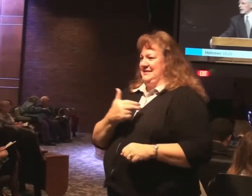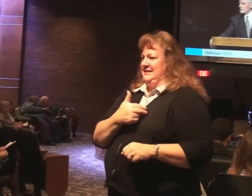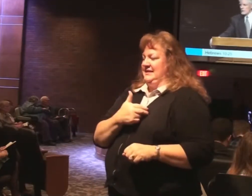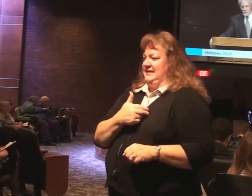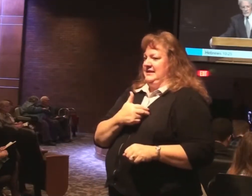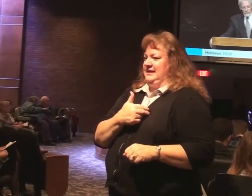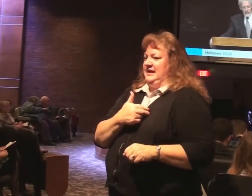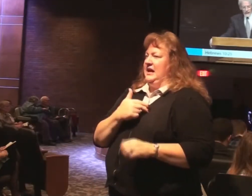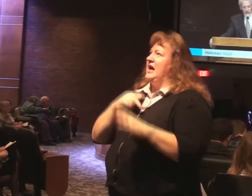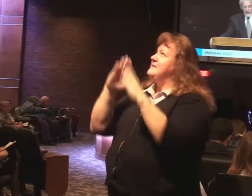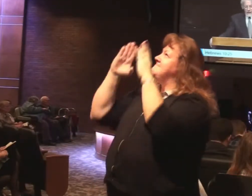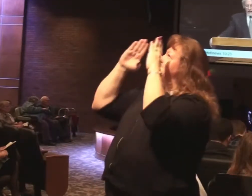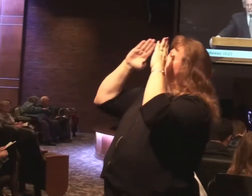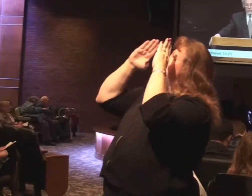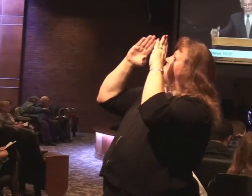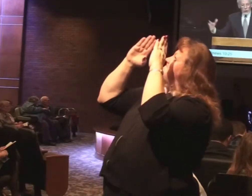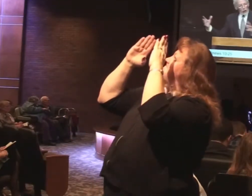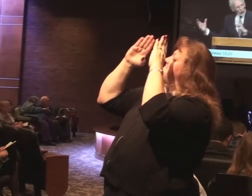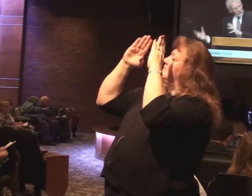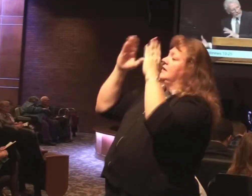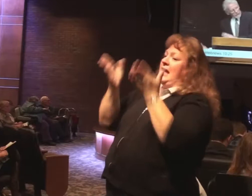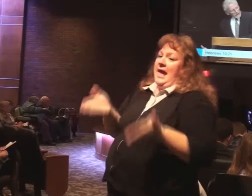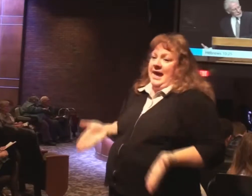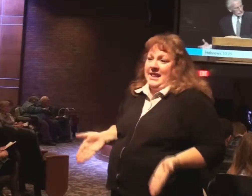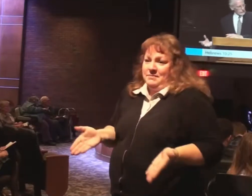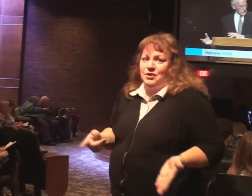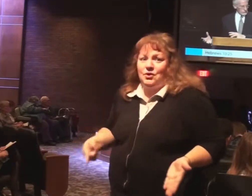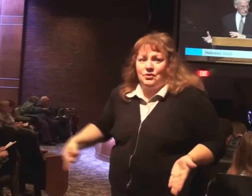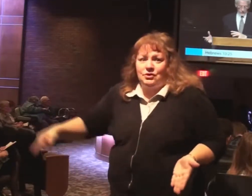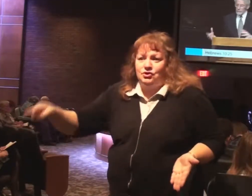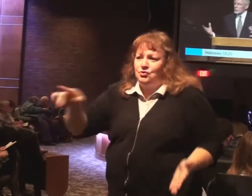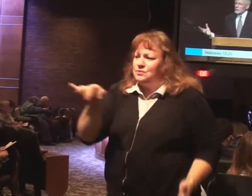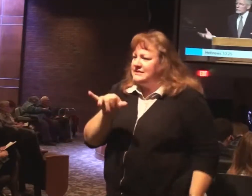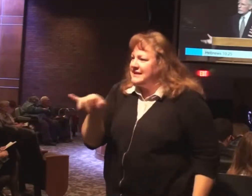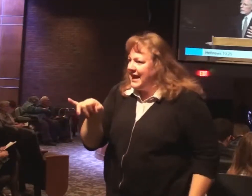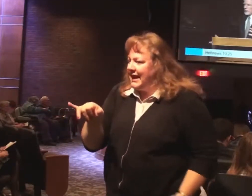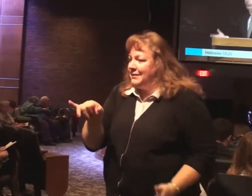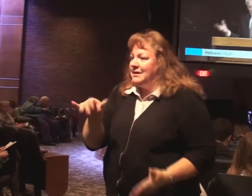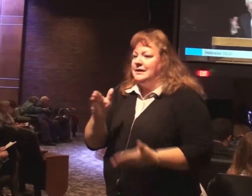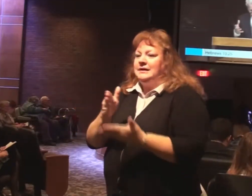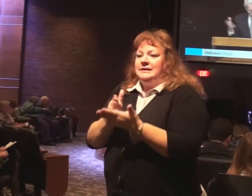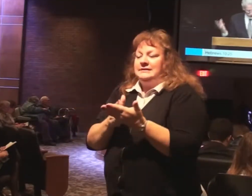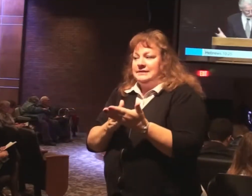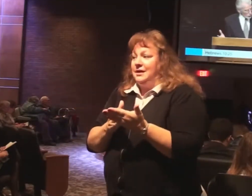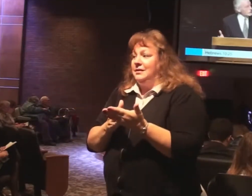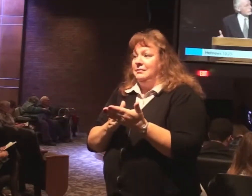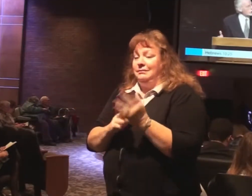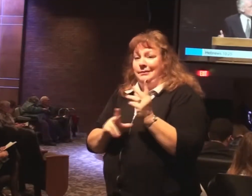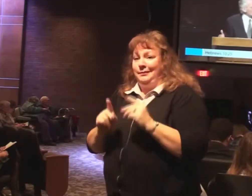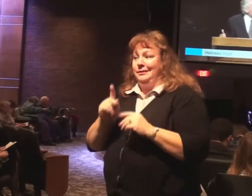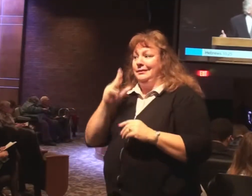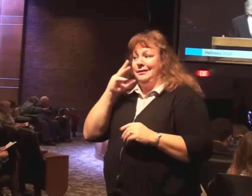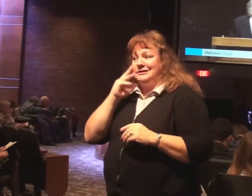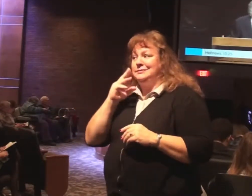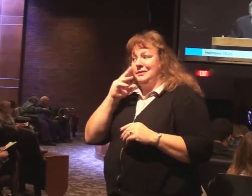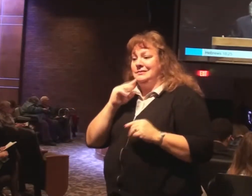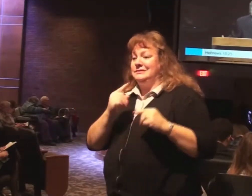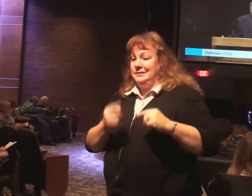keep focused on that. And I want to encourage others. Some are going through in our congregation more difficult trials than